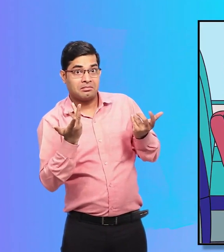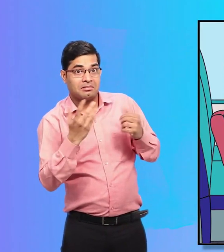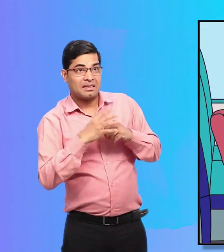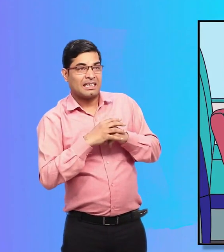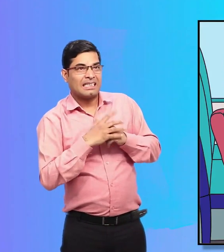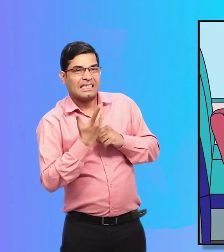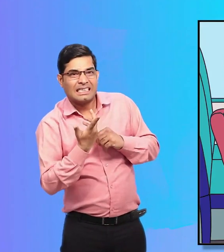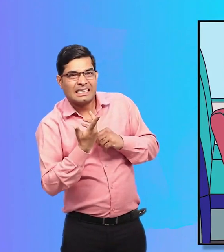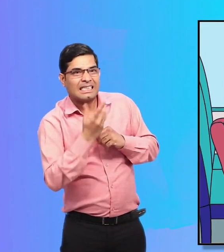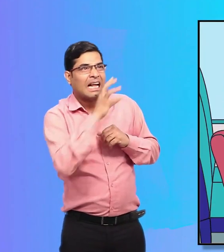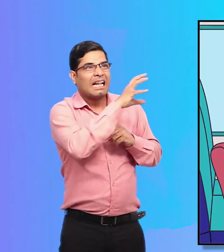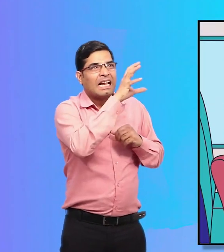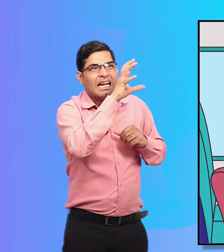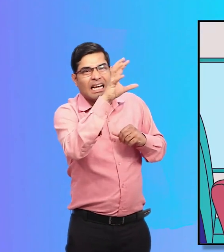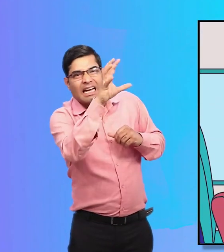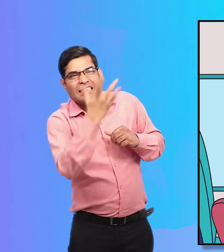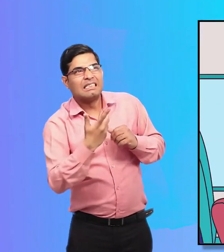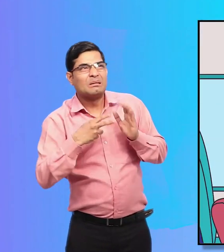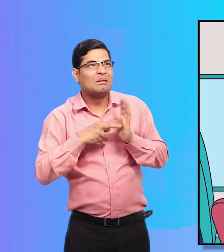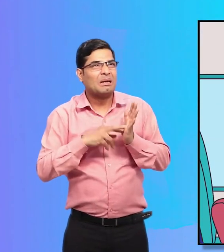But what do these stickers mean?